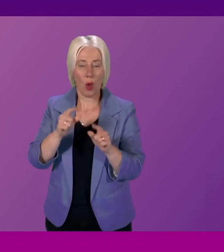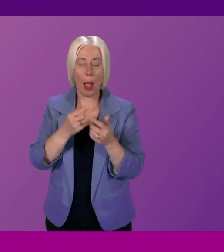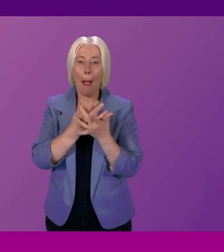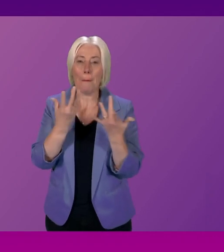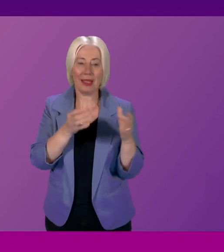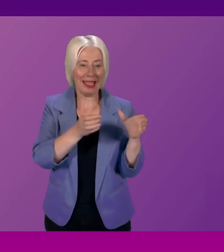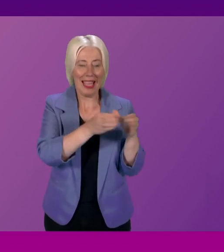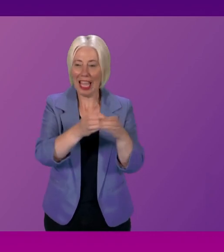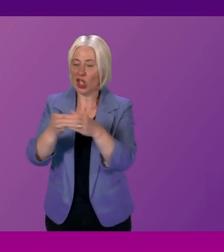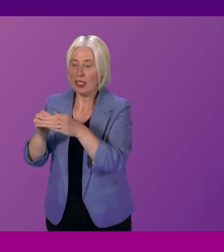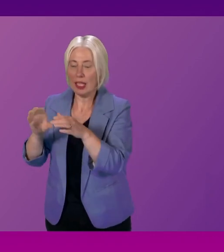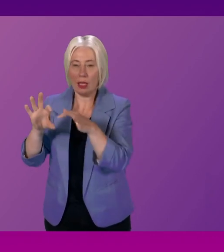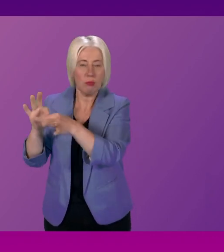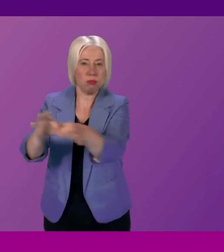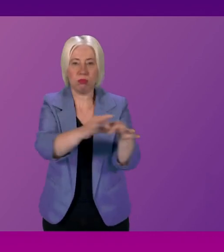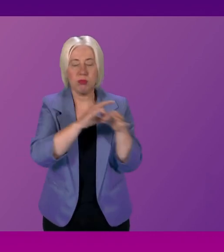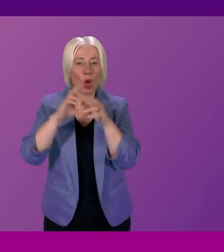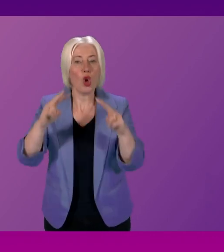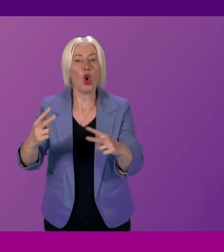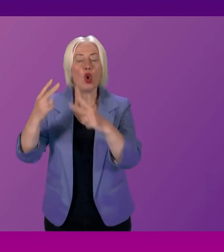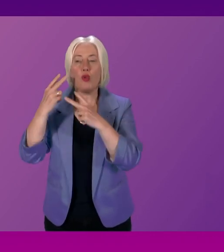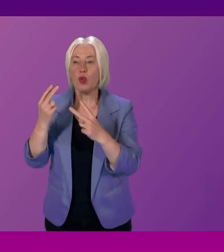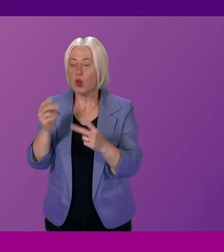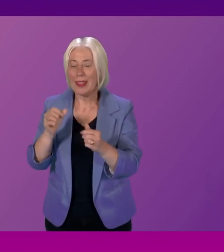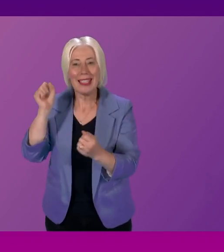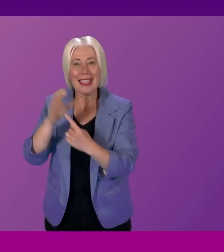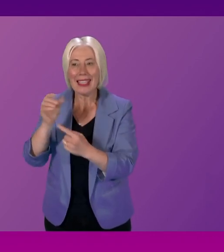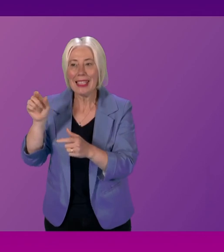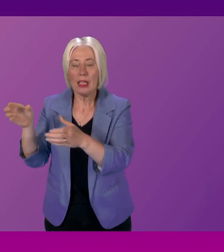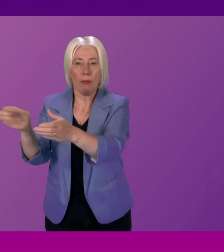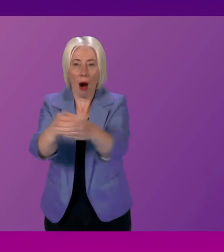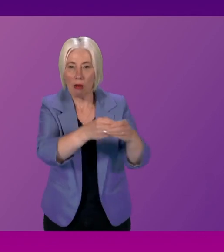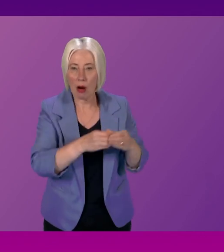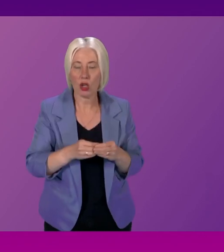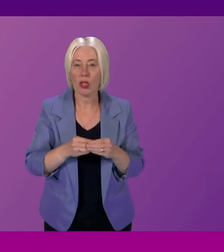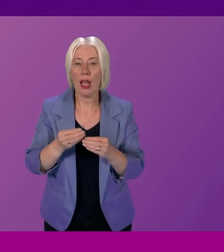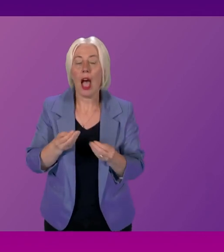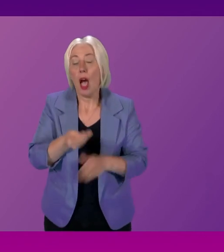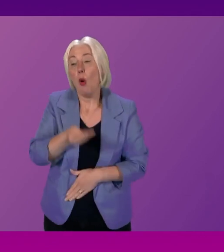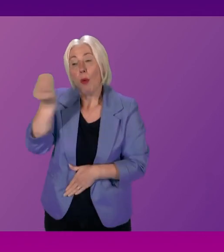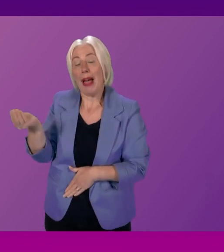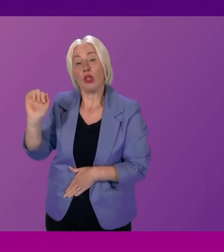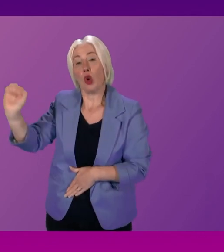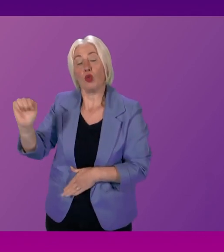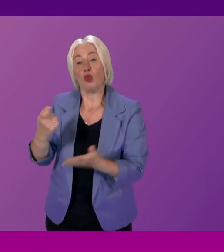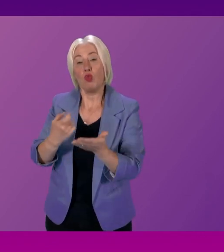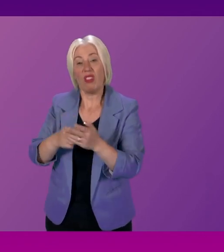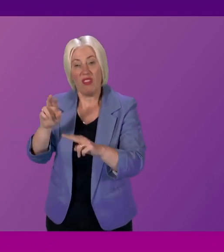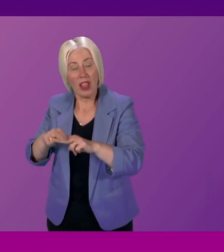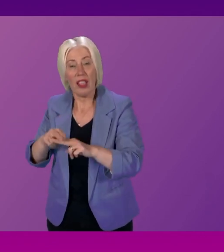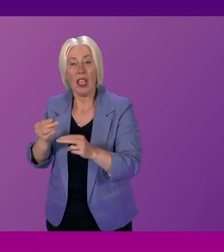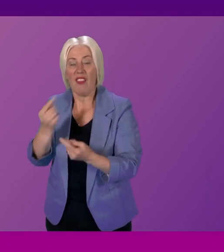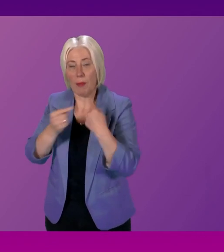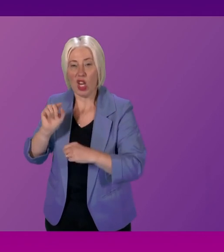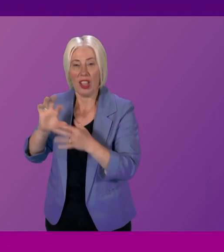domestic homicide review model in partnership with key stakeholders, which I will give more information to Russell Findlay and to any other member that has an interest.